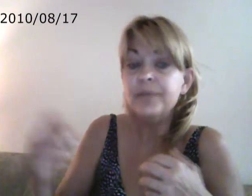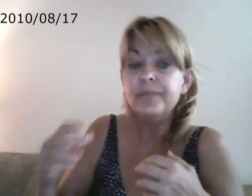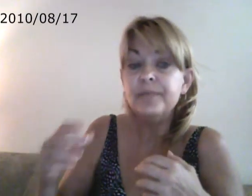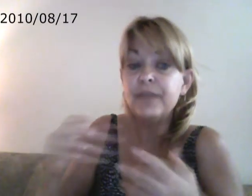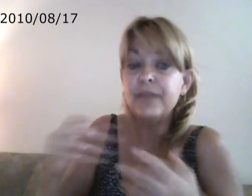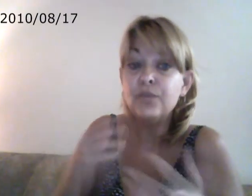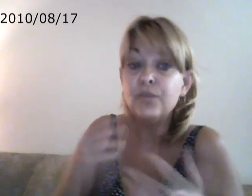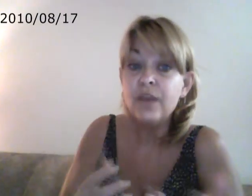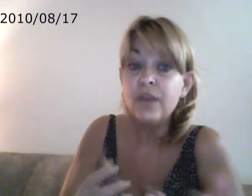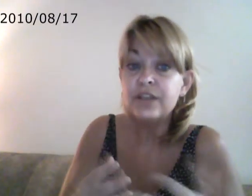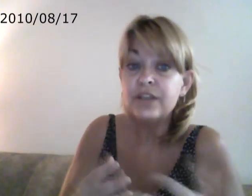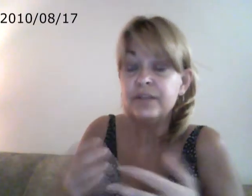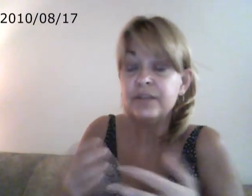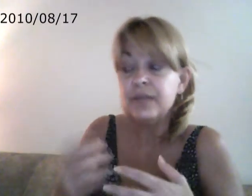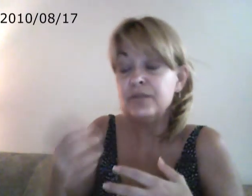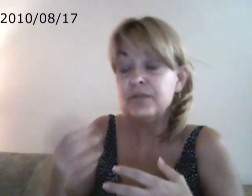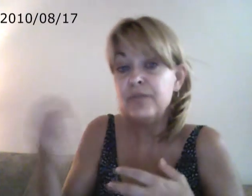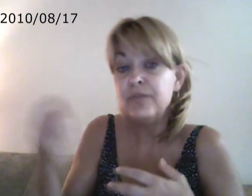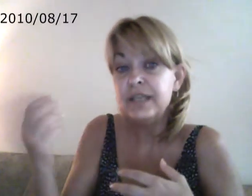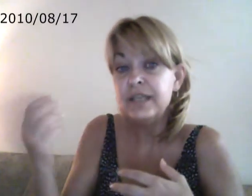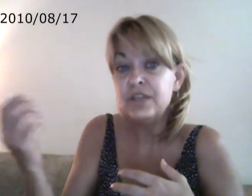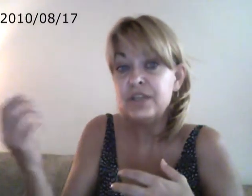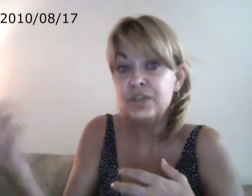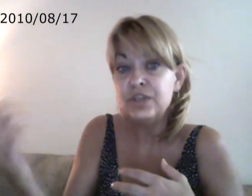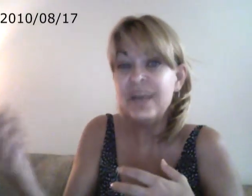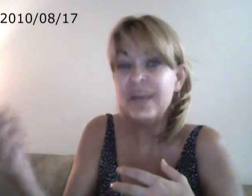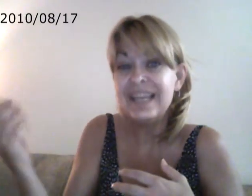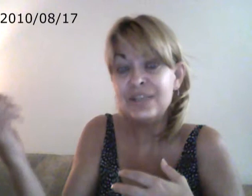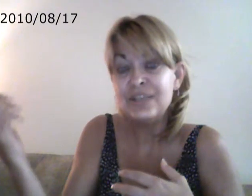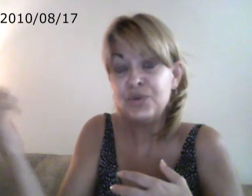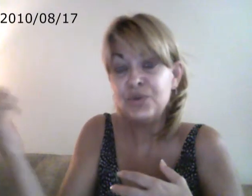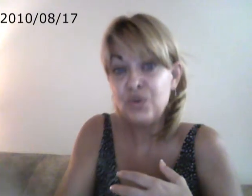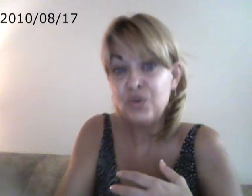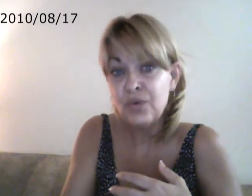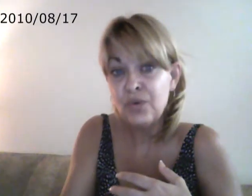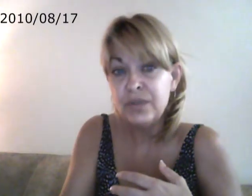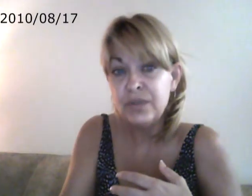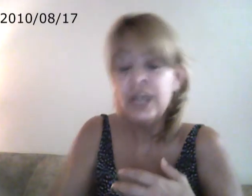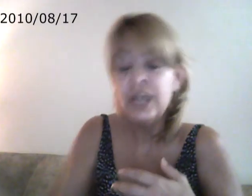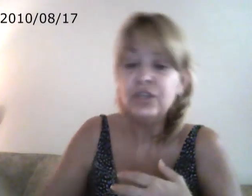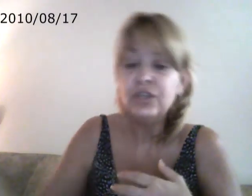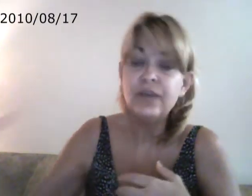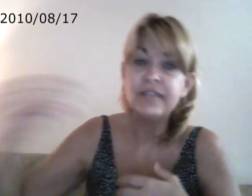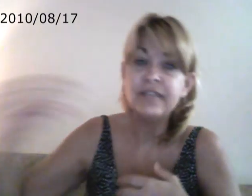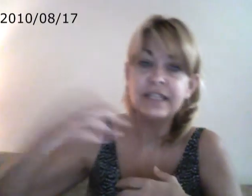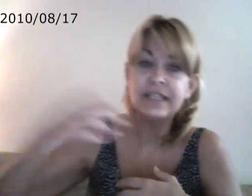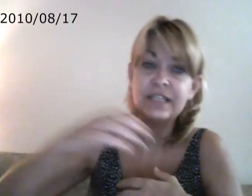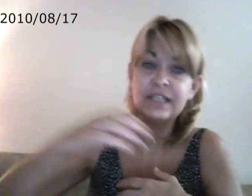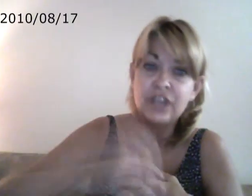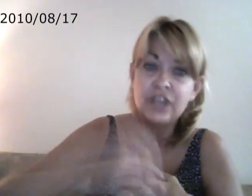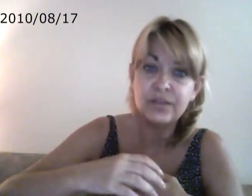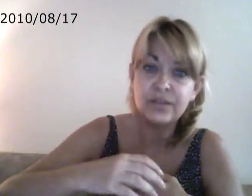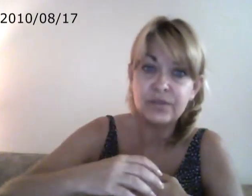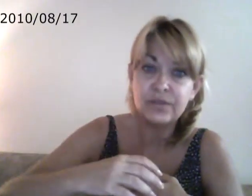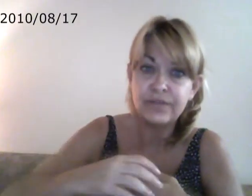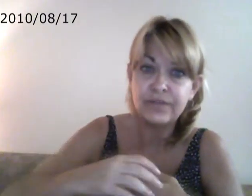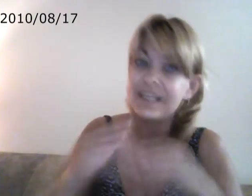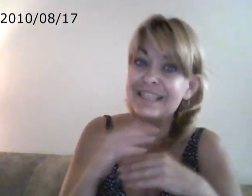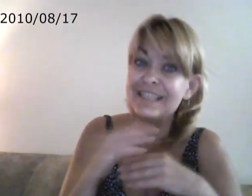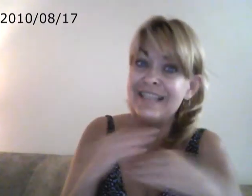But if you want the child to be able to pay attention to you and get into your world, you have to get into the child's world first because he's